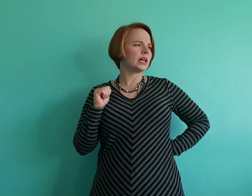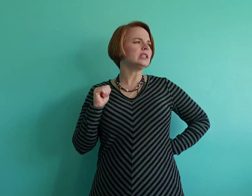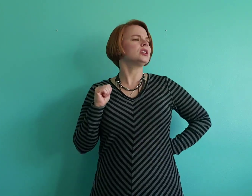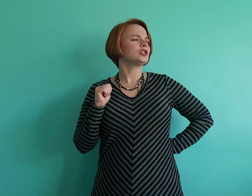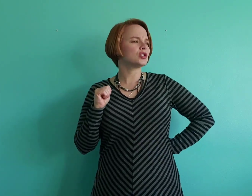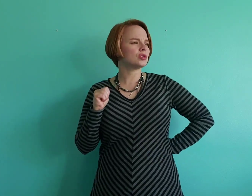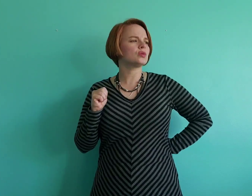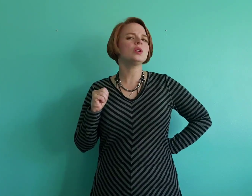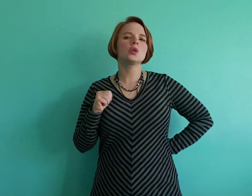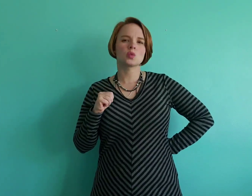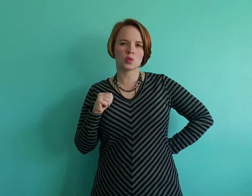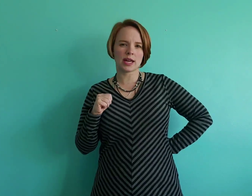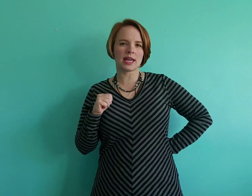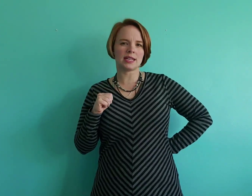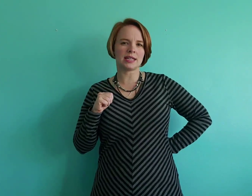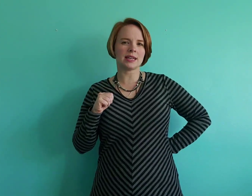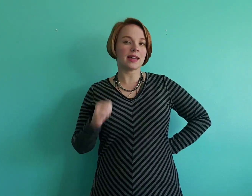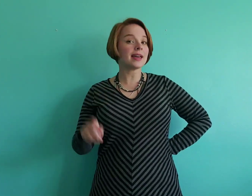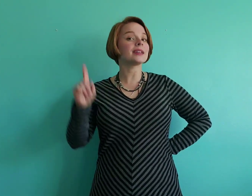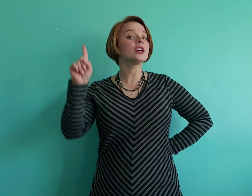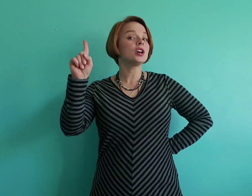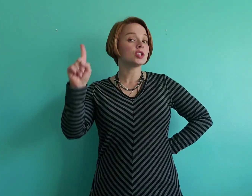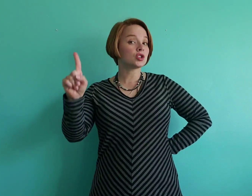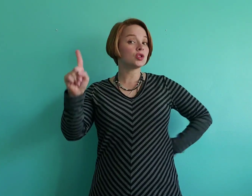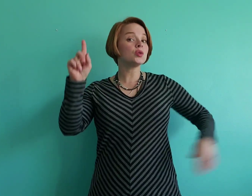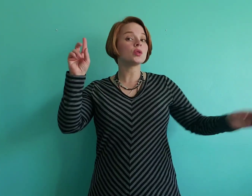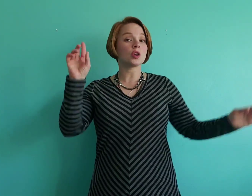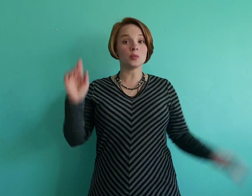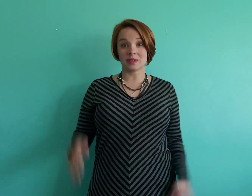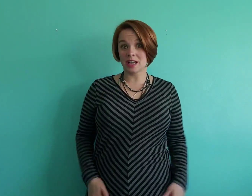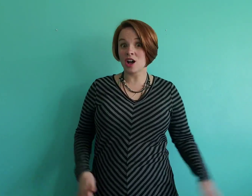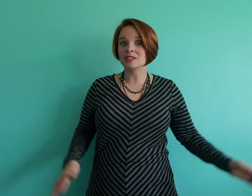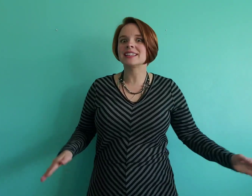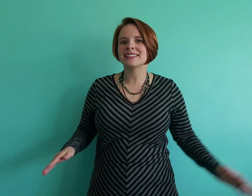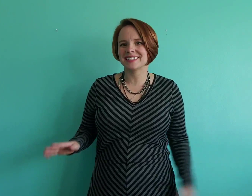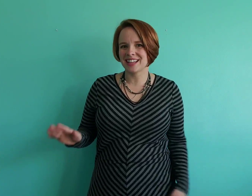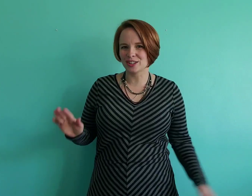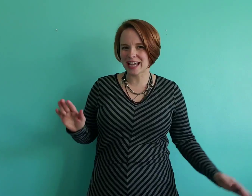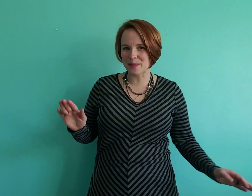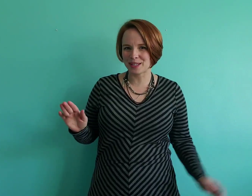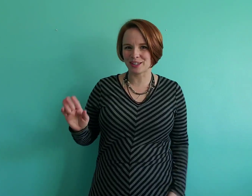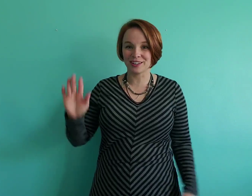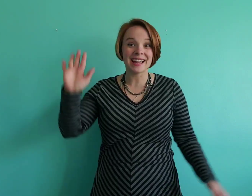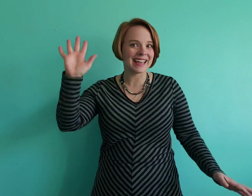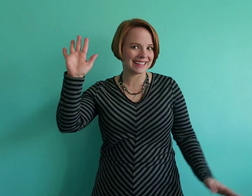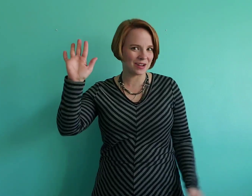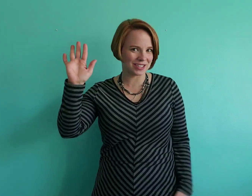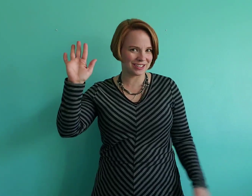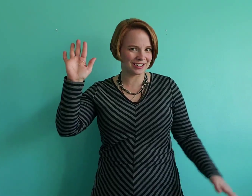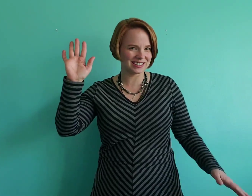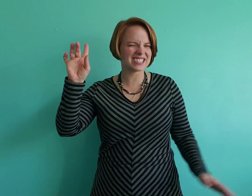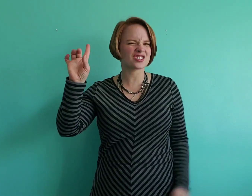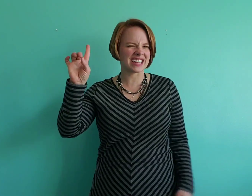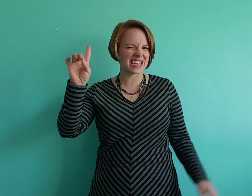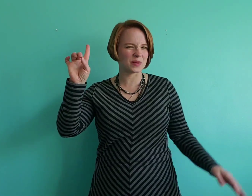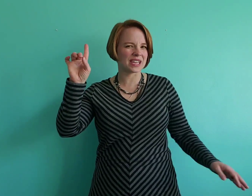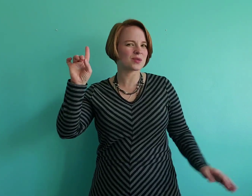One, two, ready, end. Two, oh, I'll get, I'll tap here and count here. Let's try it that way.